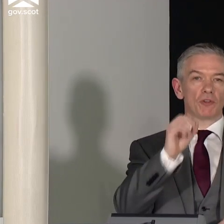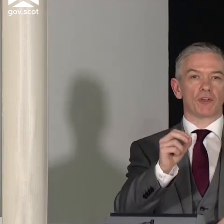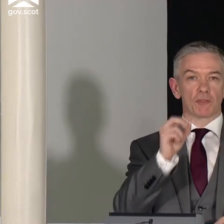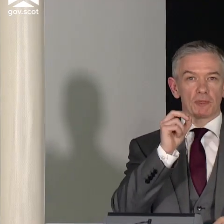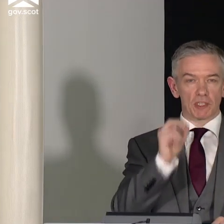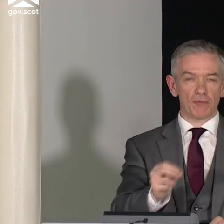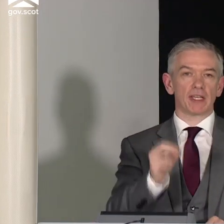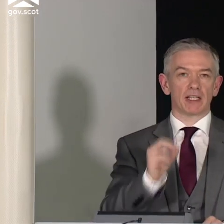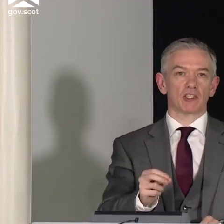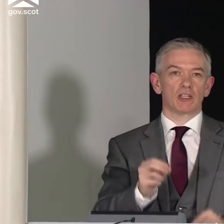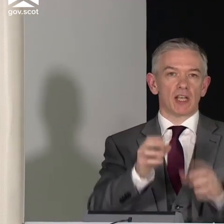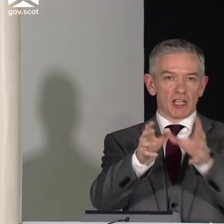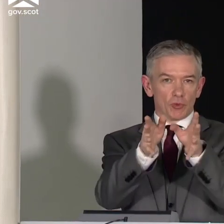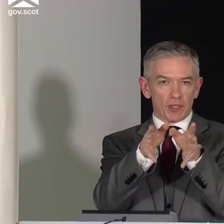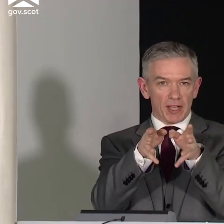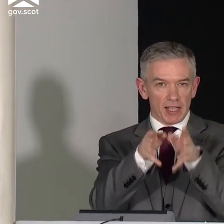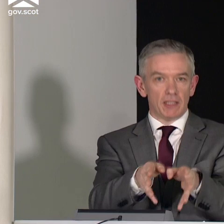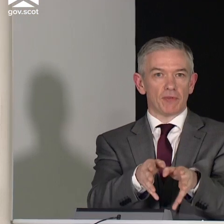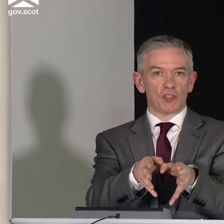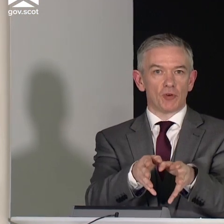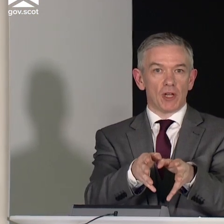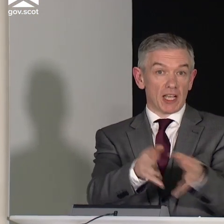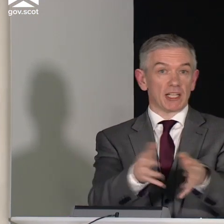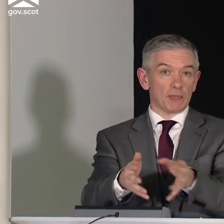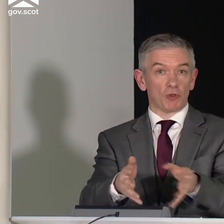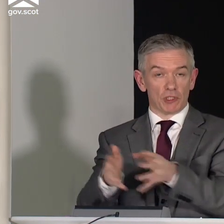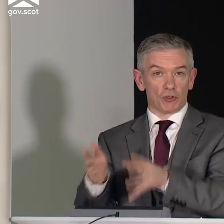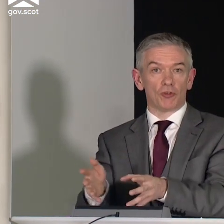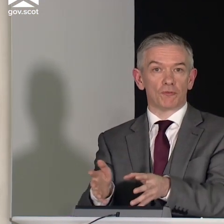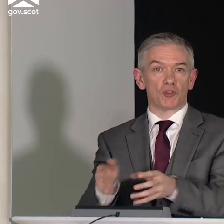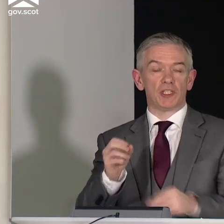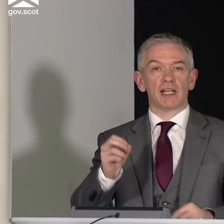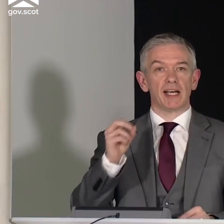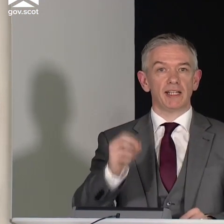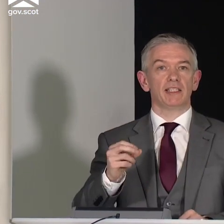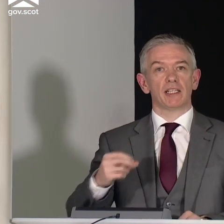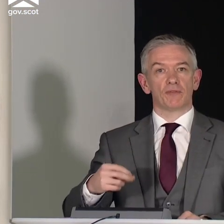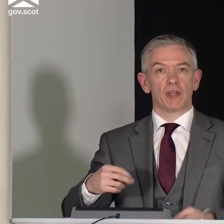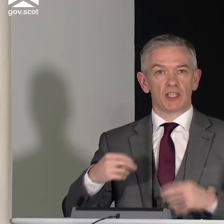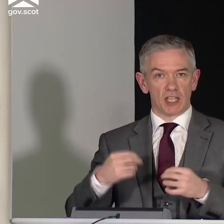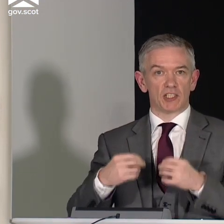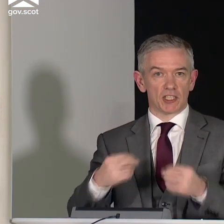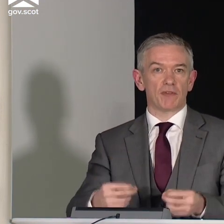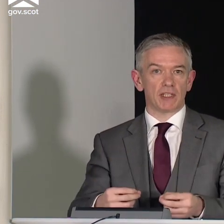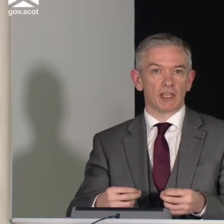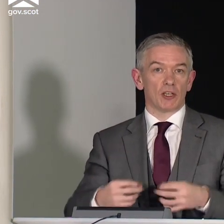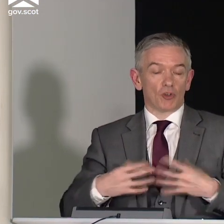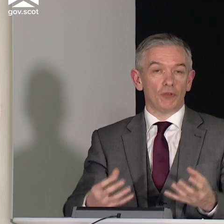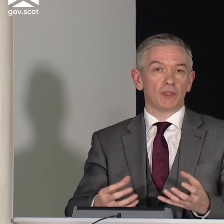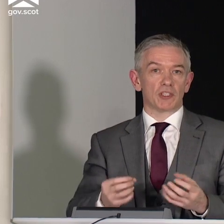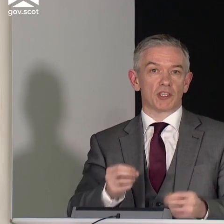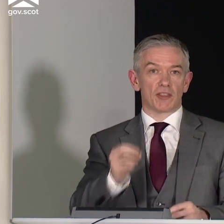looking for is you're looking for a specific answer as to whether that individual has antibodies or not. So you need a high degree of sensitivity,